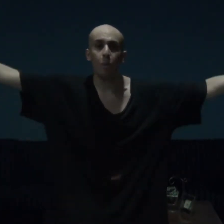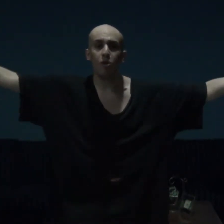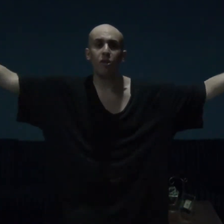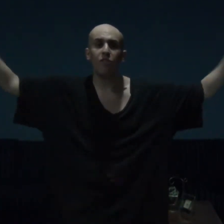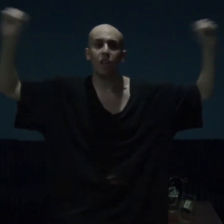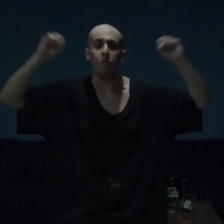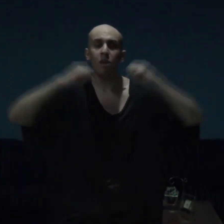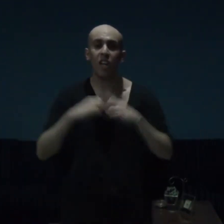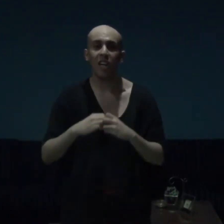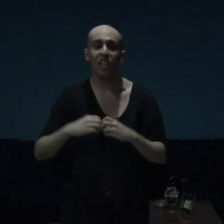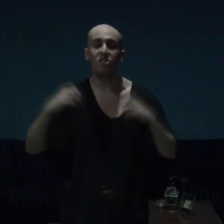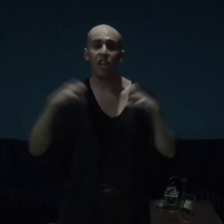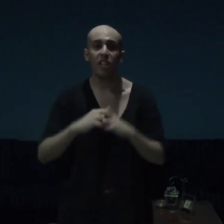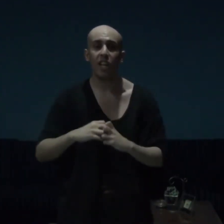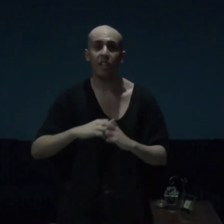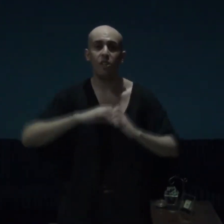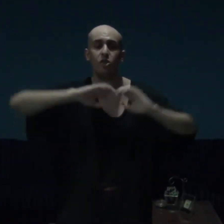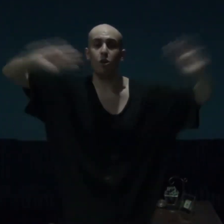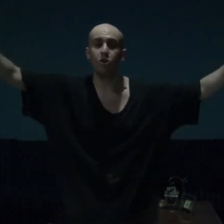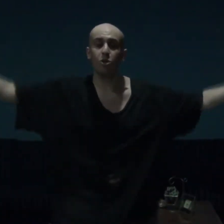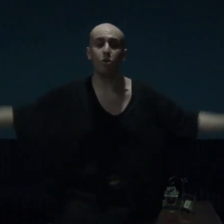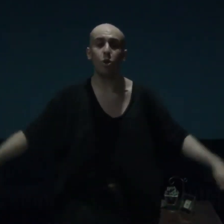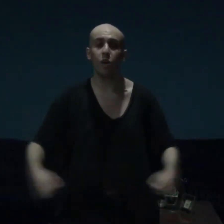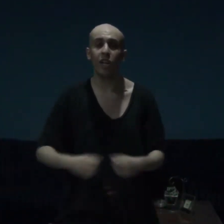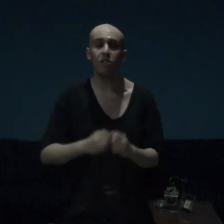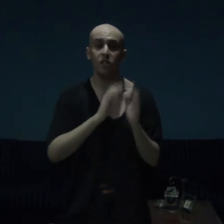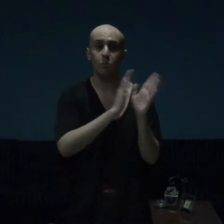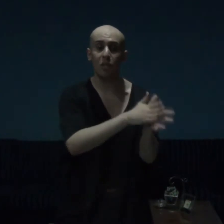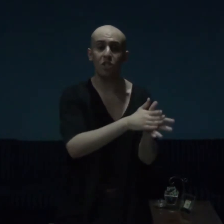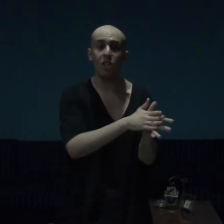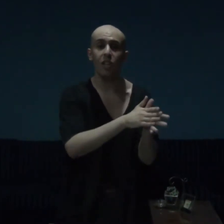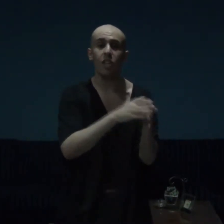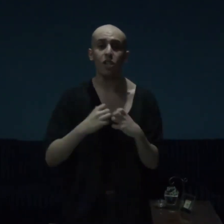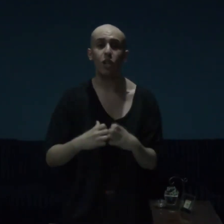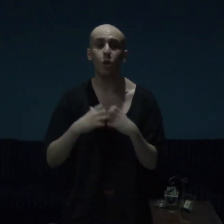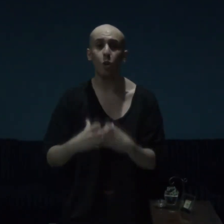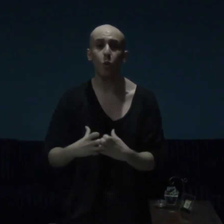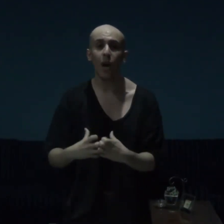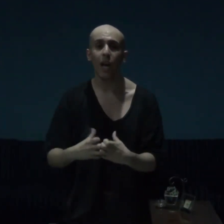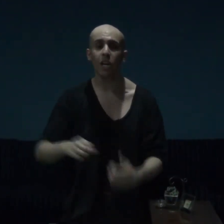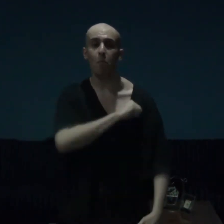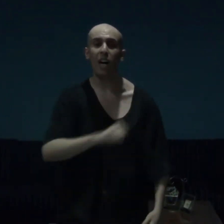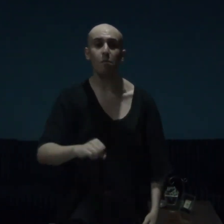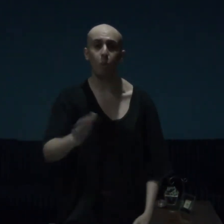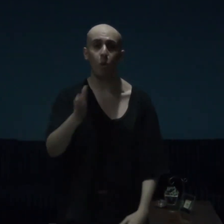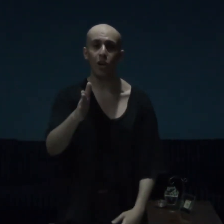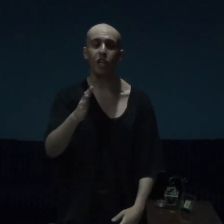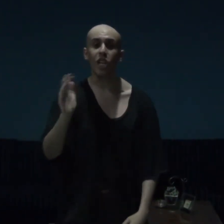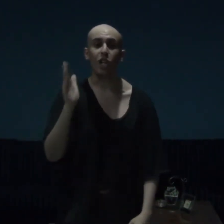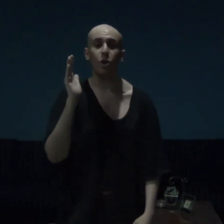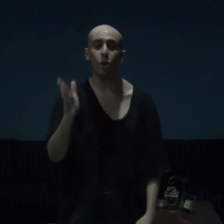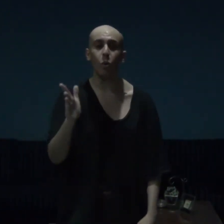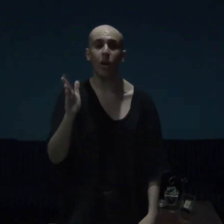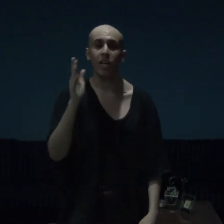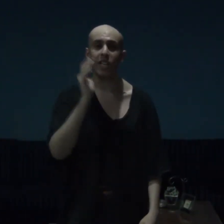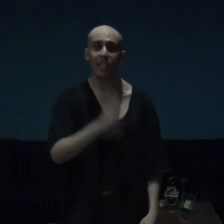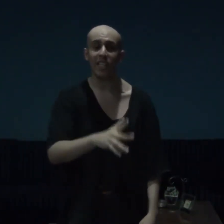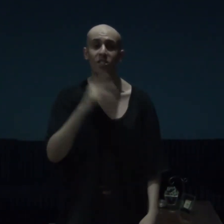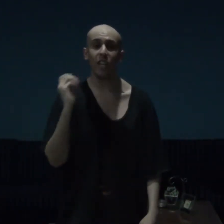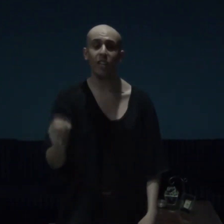both of them, guys and gals, are so great, especially, Iko Uwe, my boy, Iko Uwe, guys and